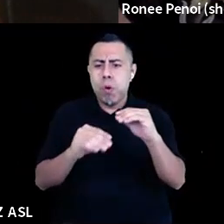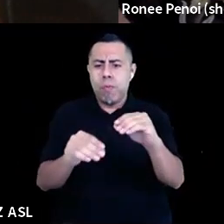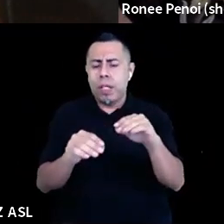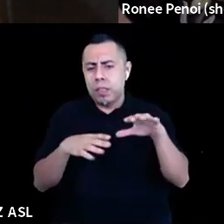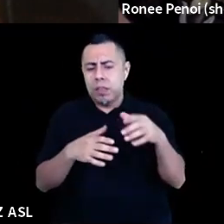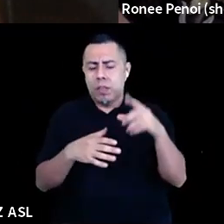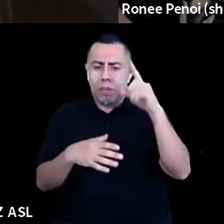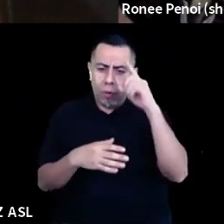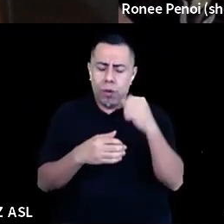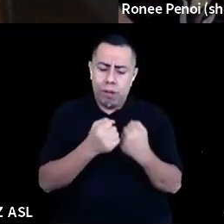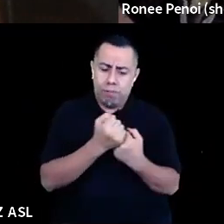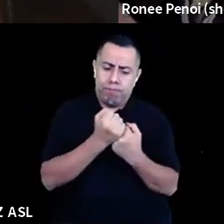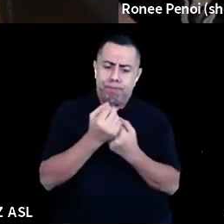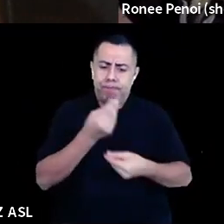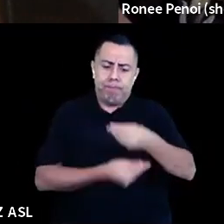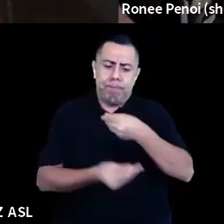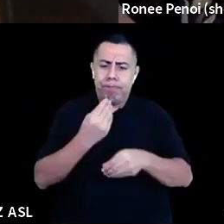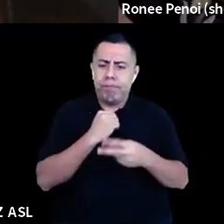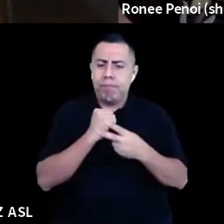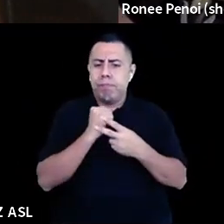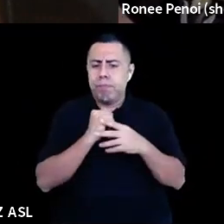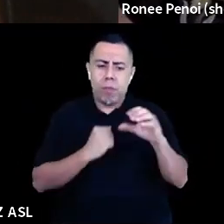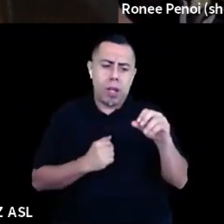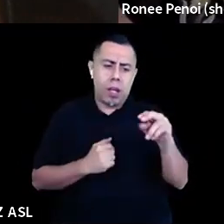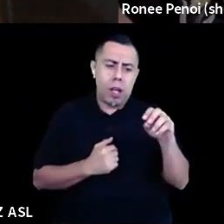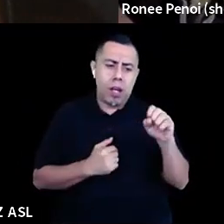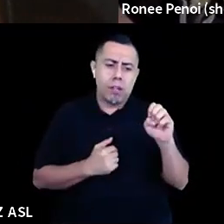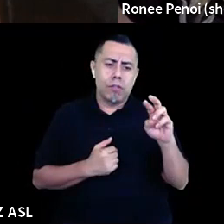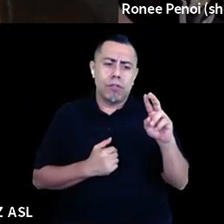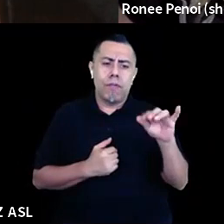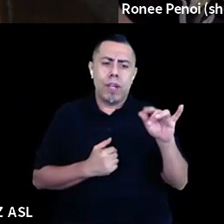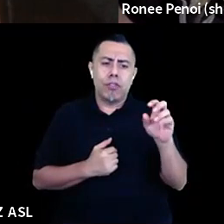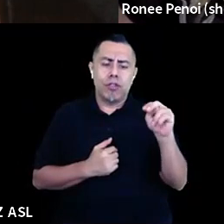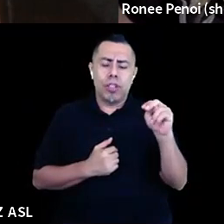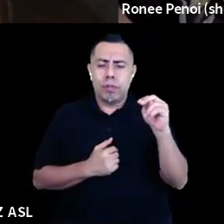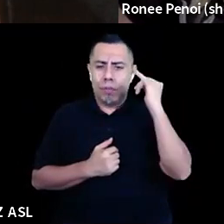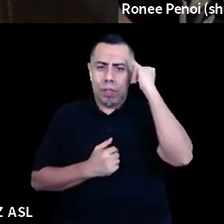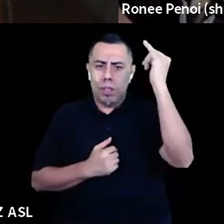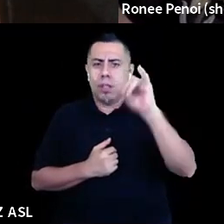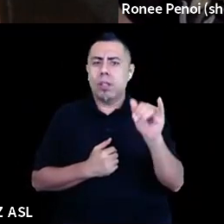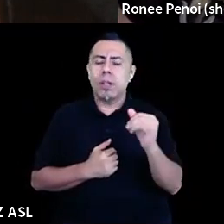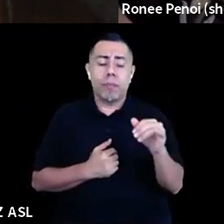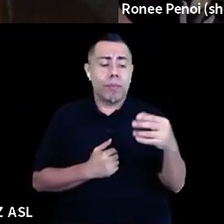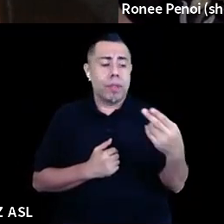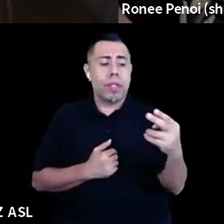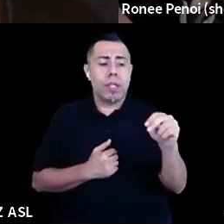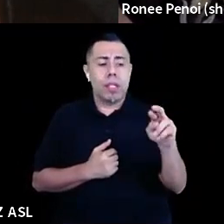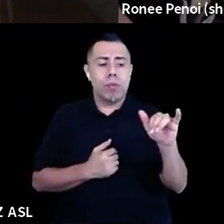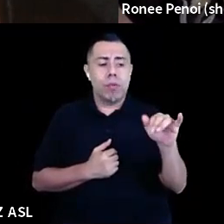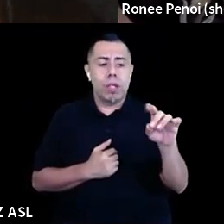um, ideology. So things like, um, Henry David Thoreau and, and all of